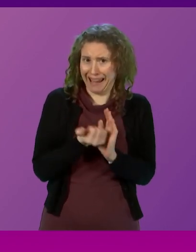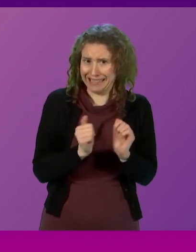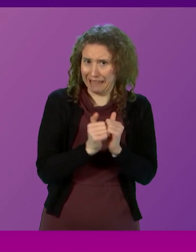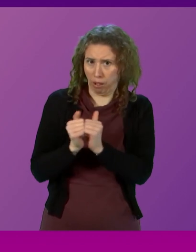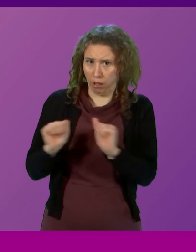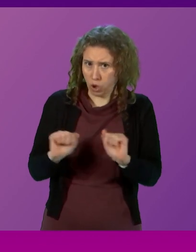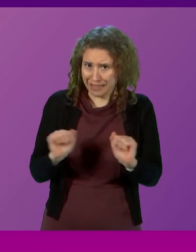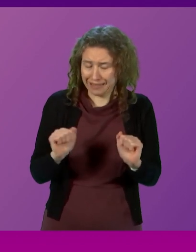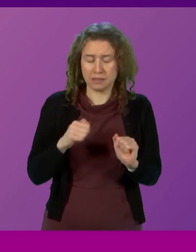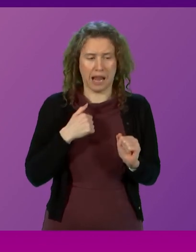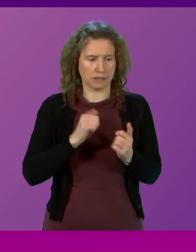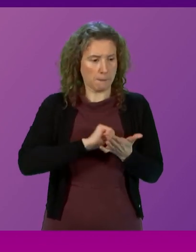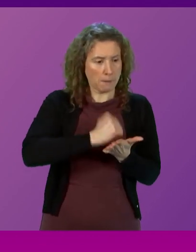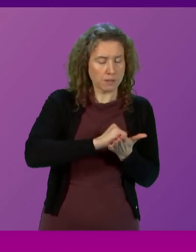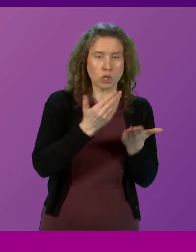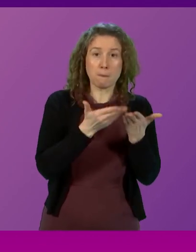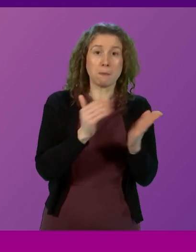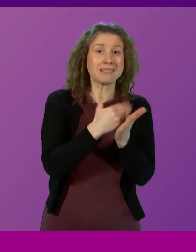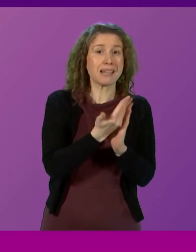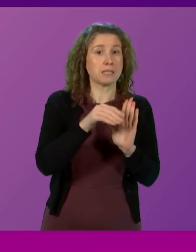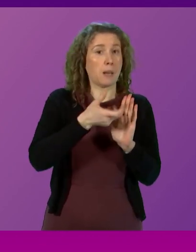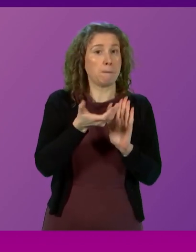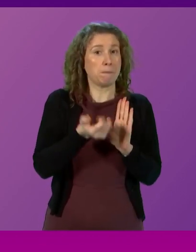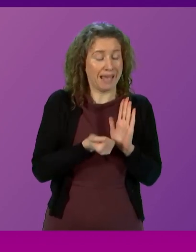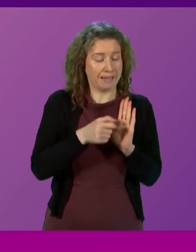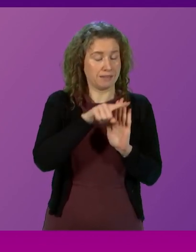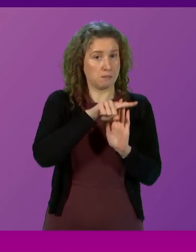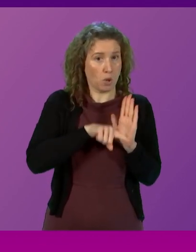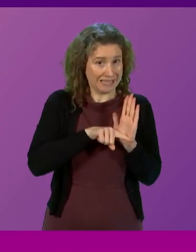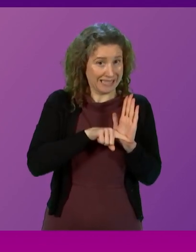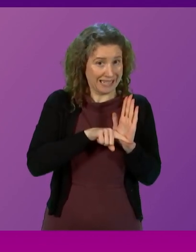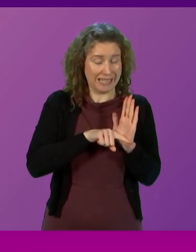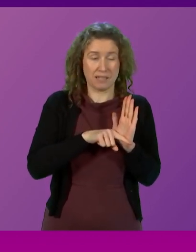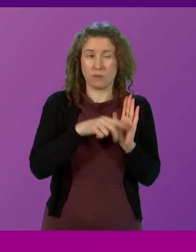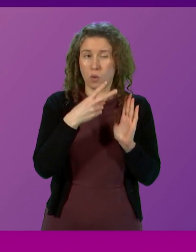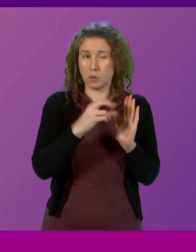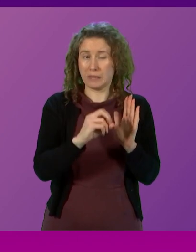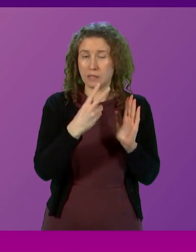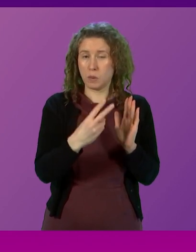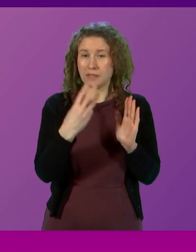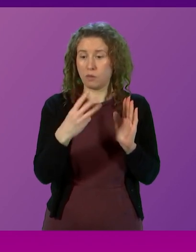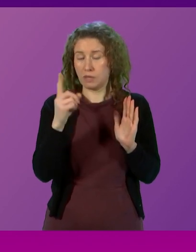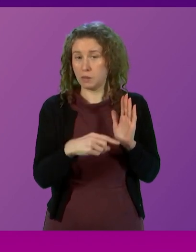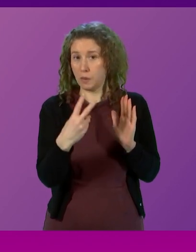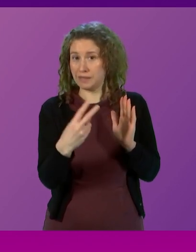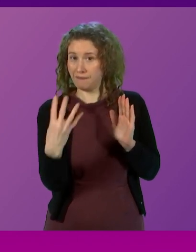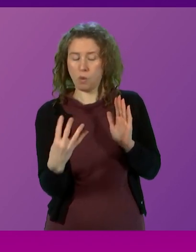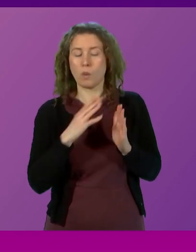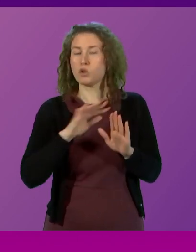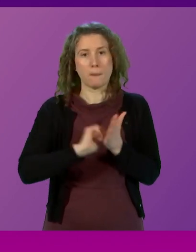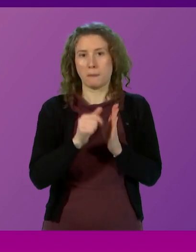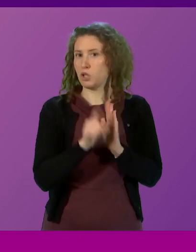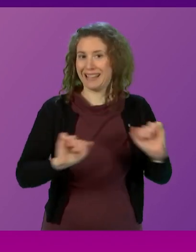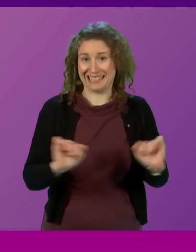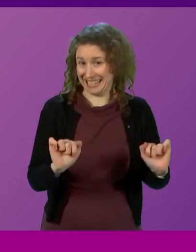not publishing a public sector pay policy for 2023-24 at this stage.